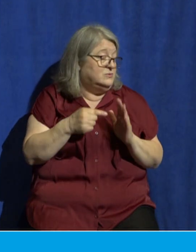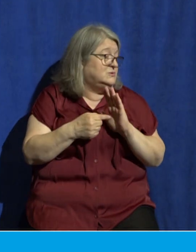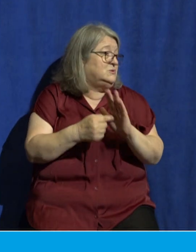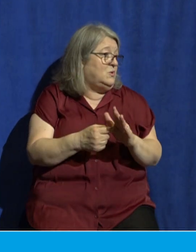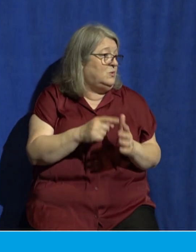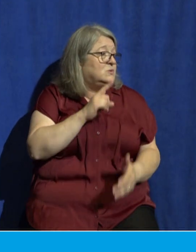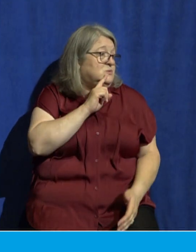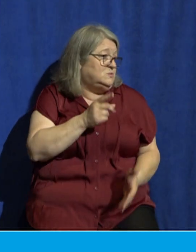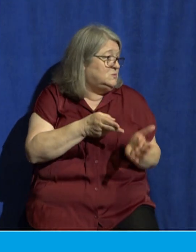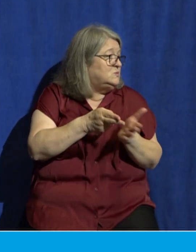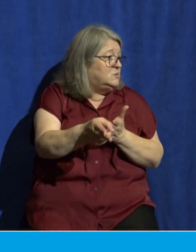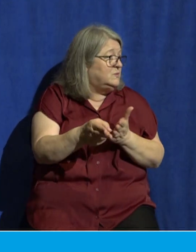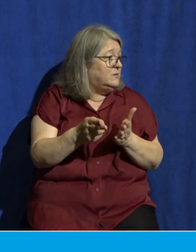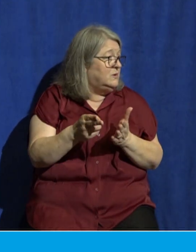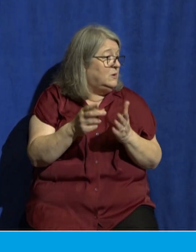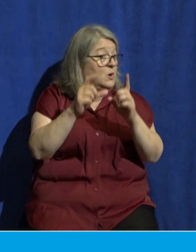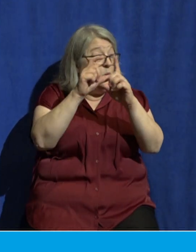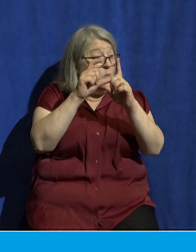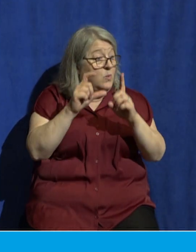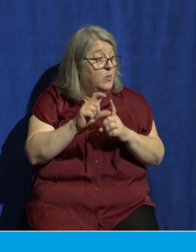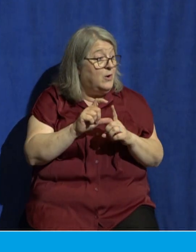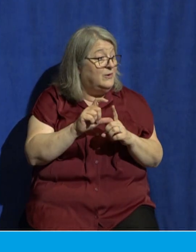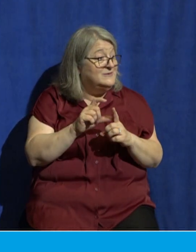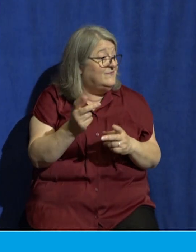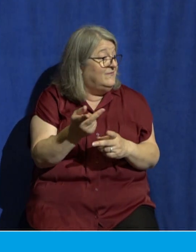words will never fall to the ground void